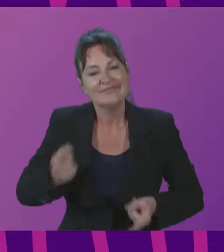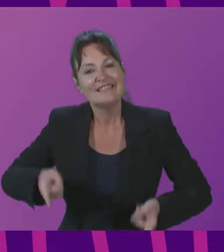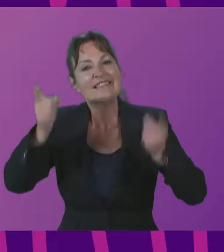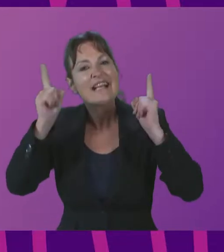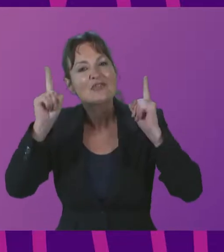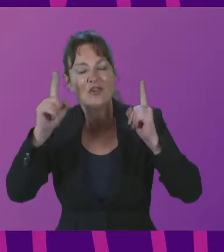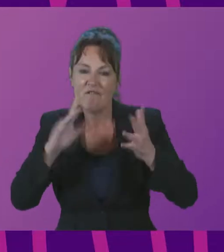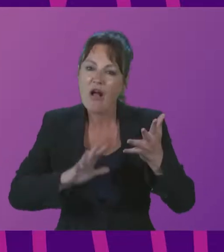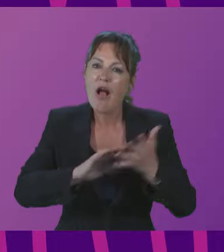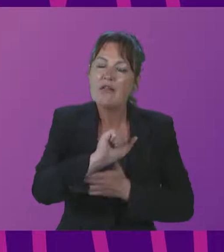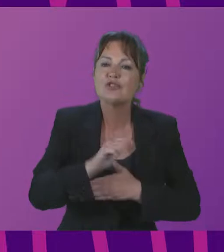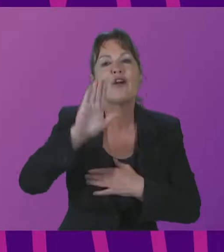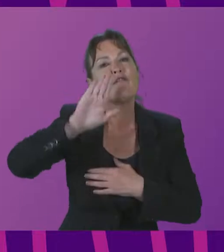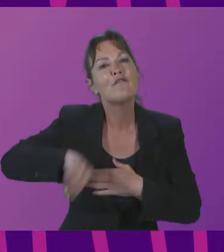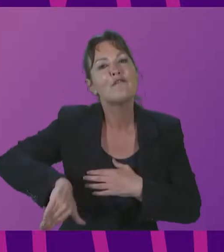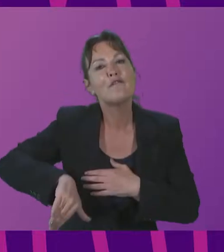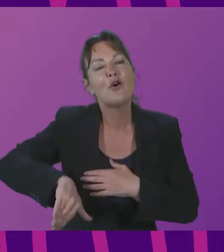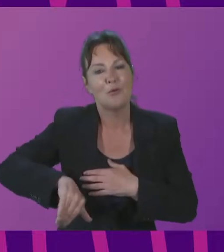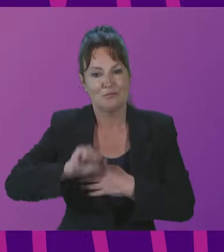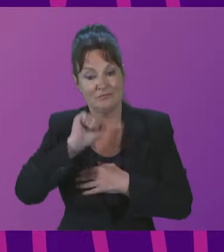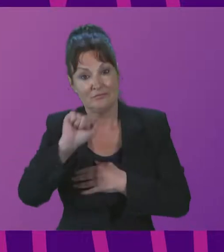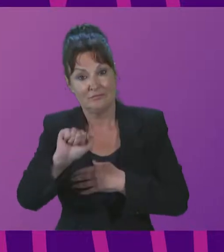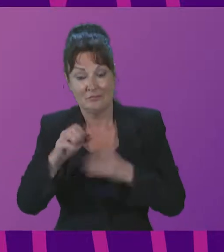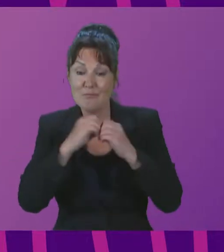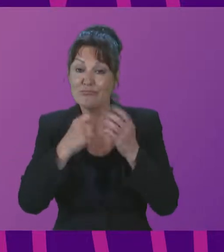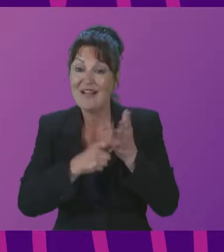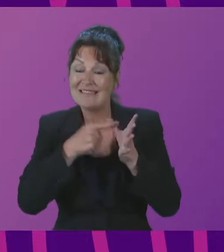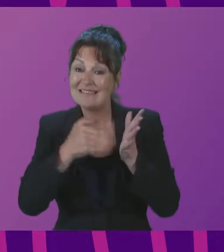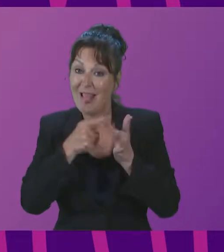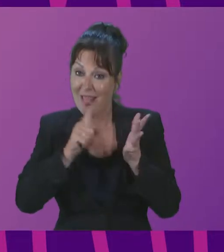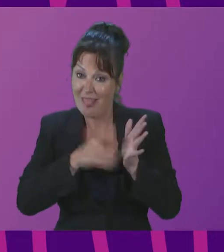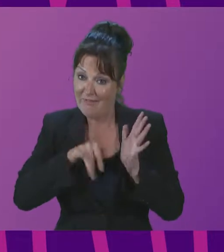Economy for São Paulo State, Federative Republic of Brazil.